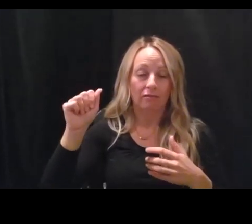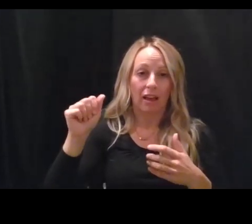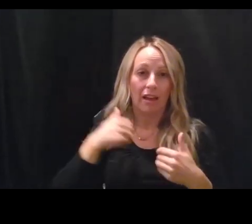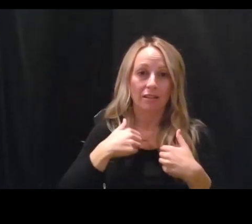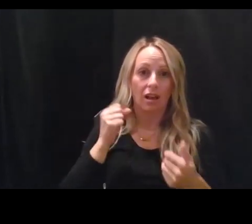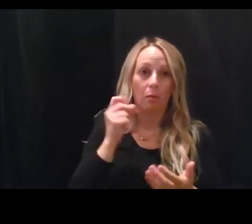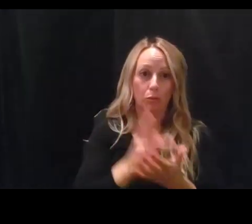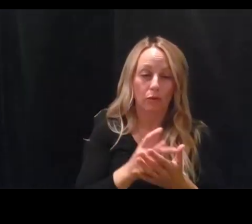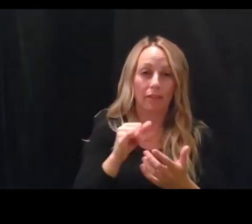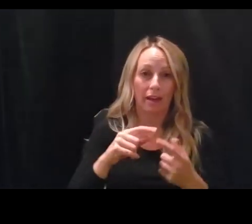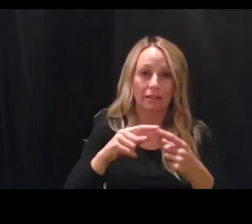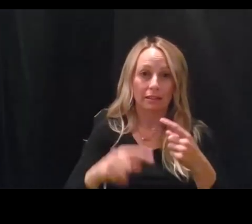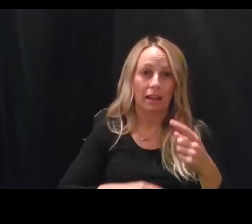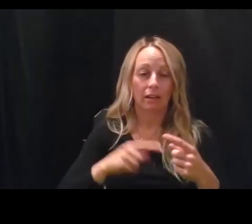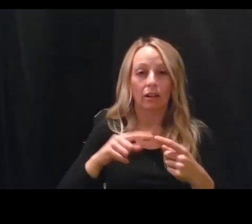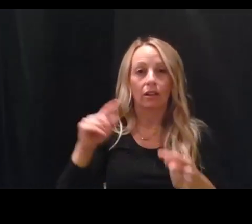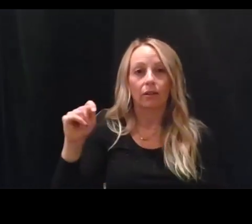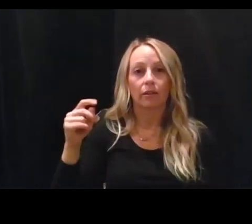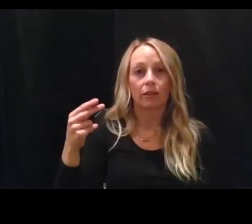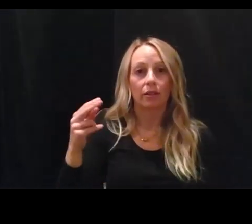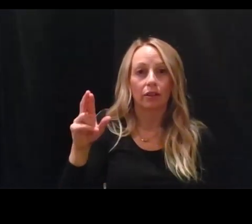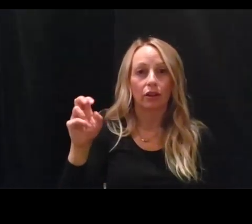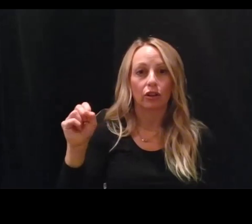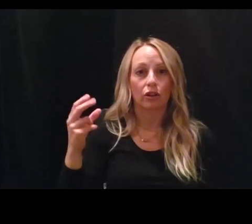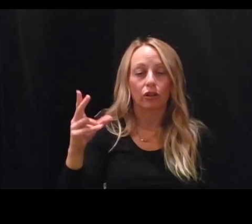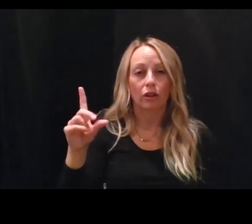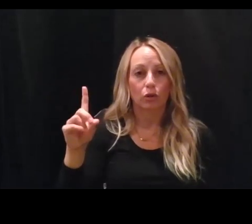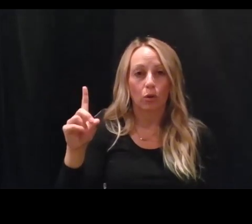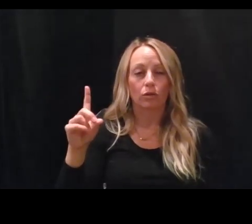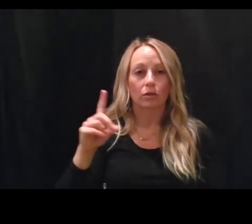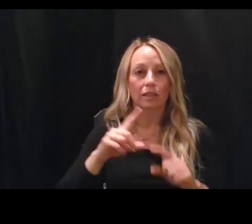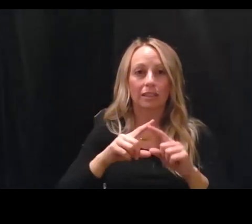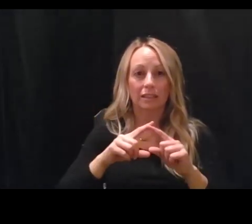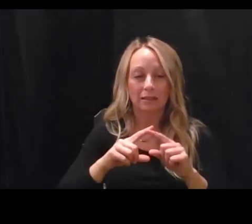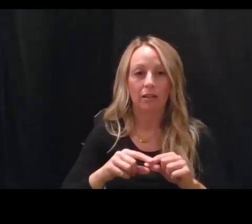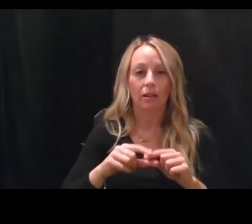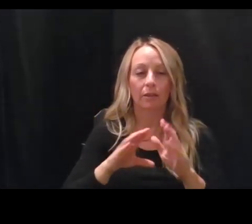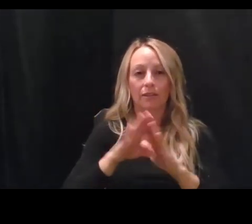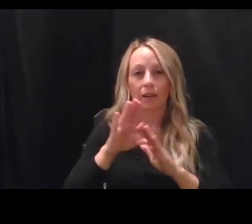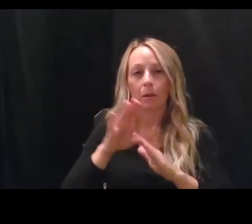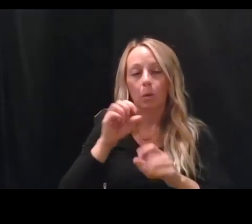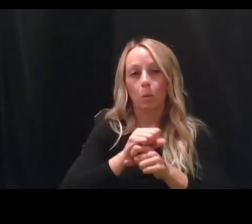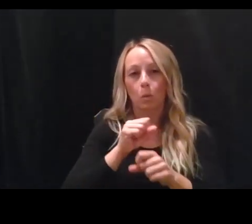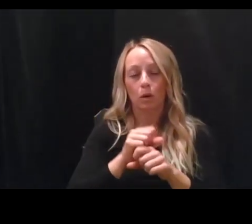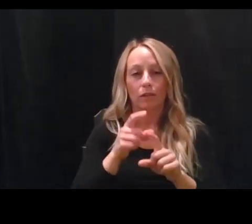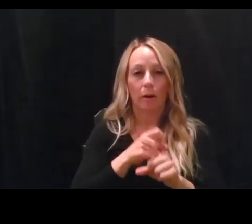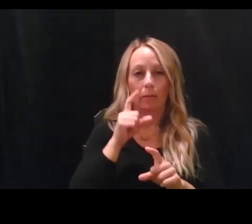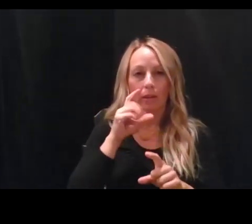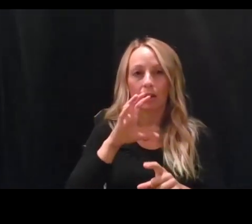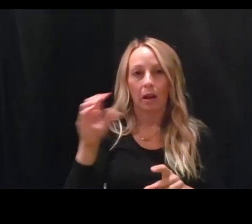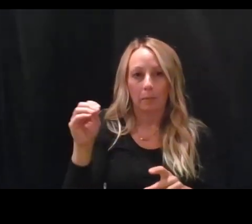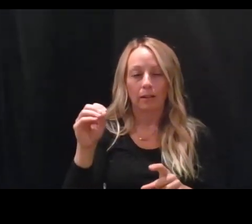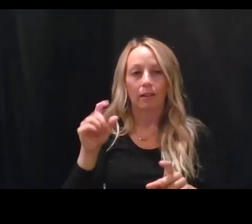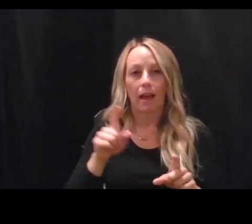cycle threshold, uh, based on the developmental work that's been done by the company as they've brought the